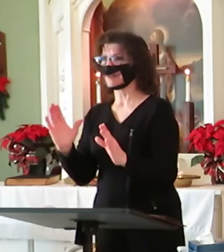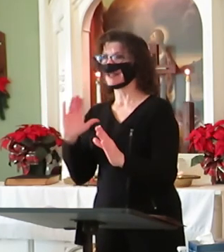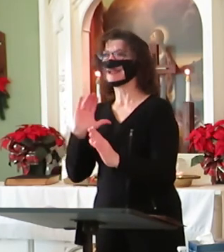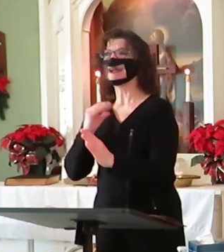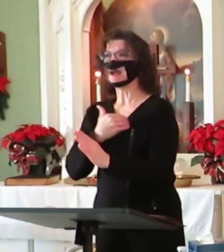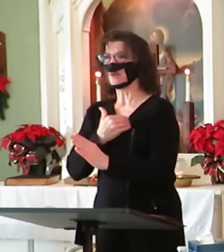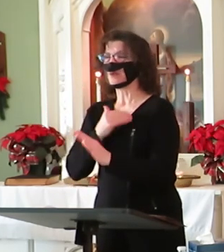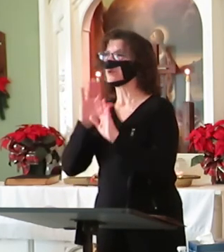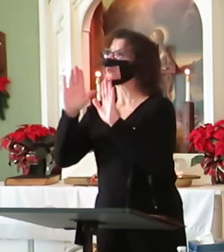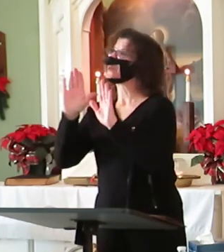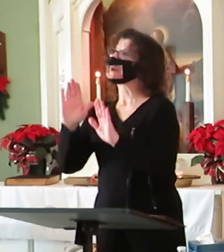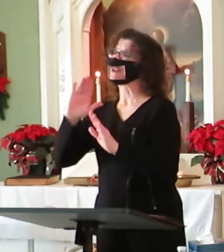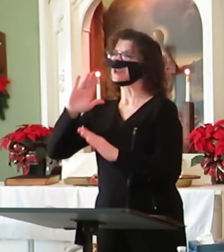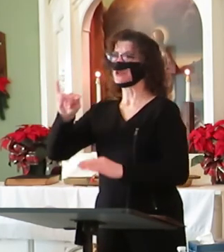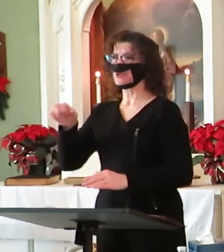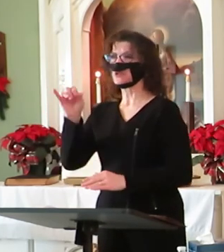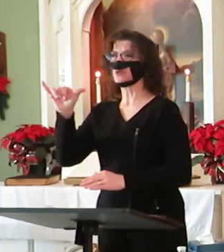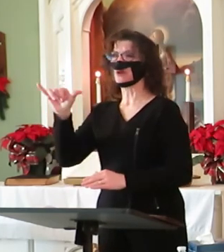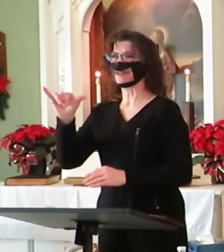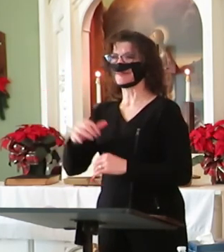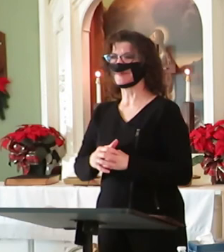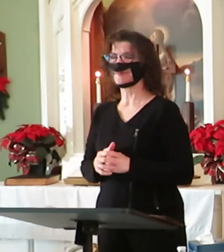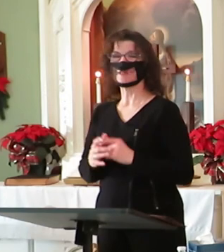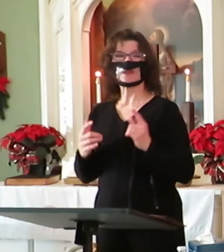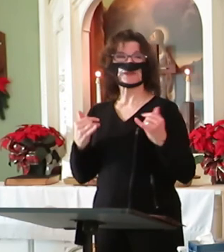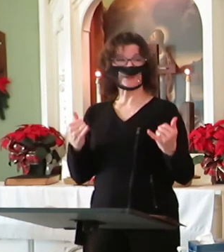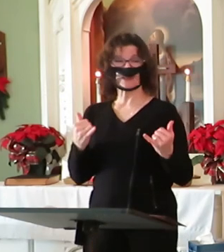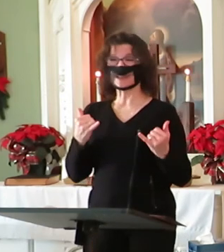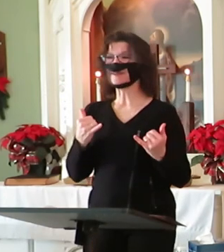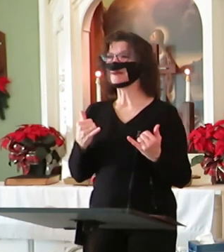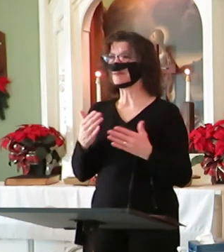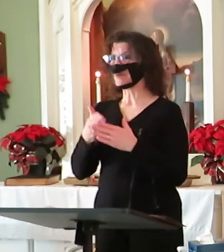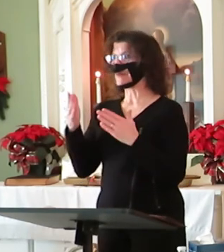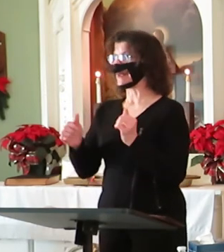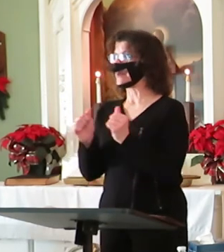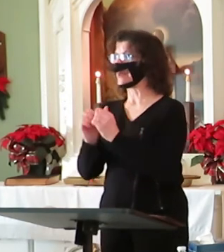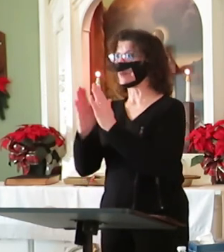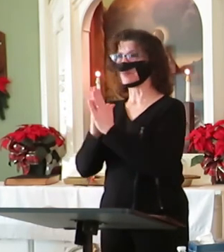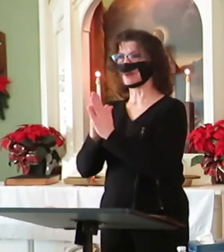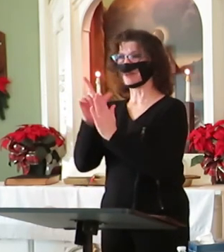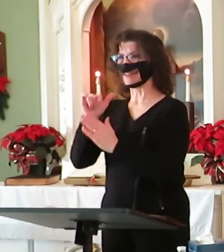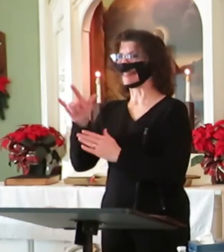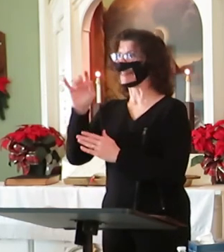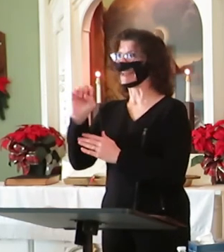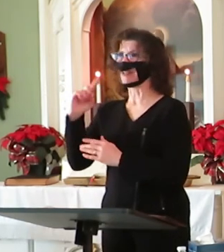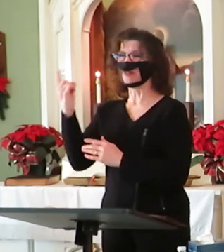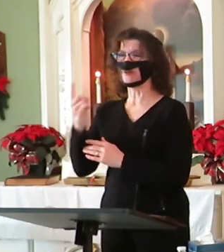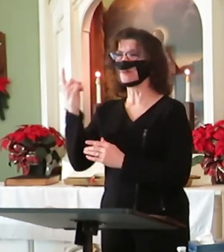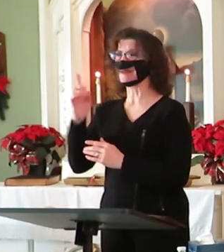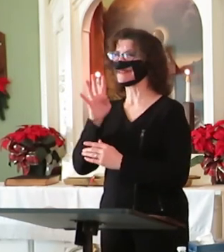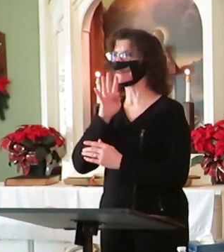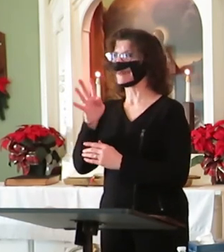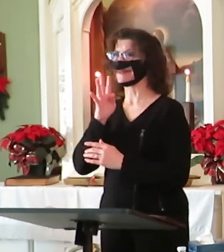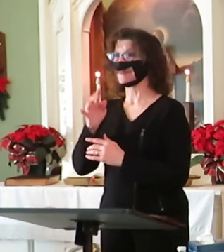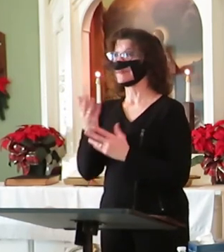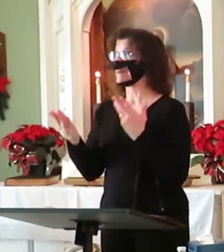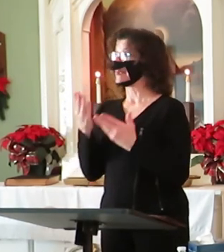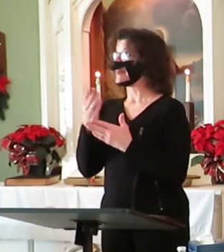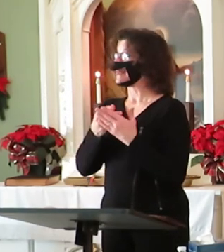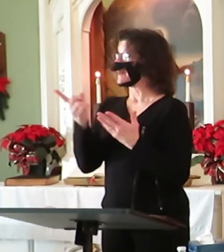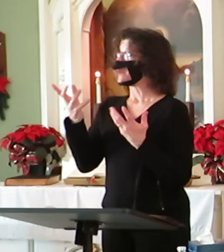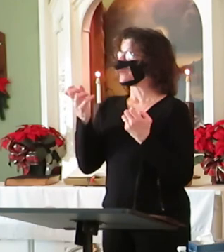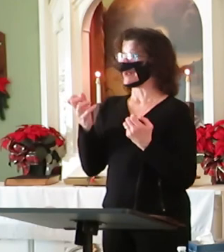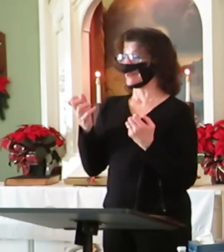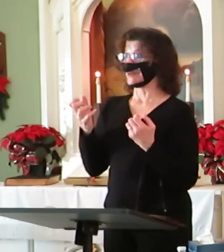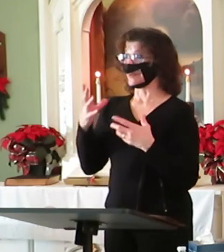So I'd like to just end with a prayer that Lyle always spoke. It's short, and it might be something you might want to take